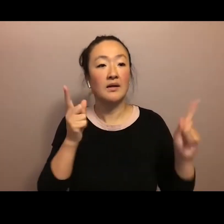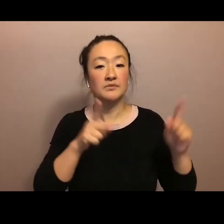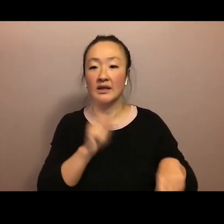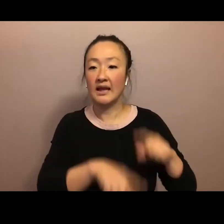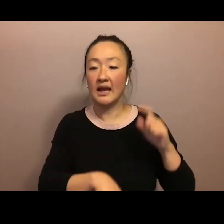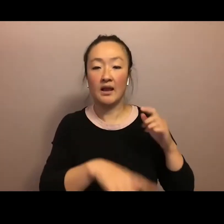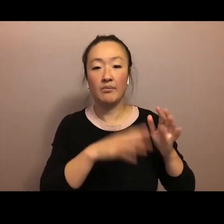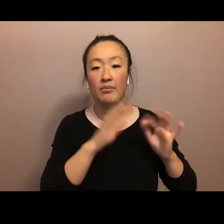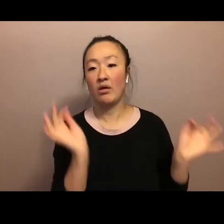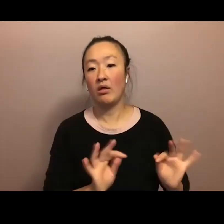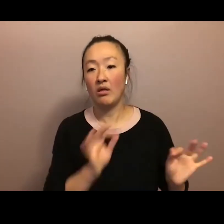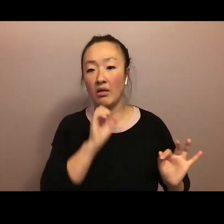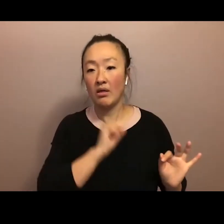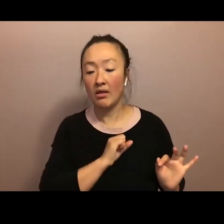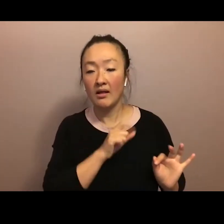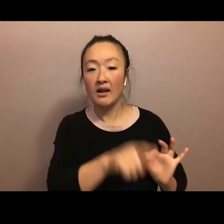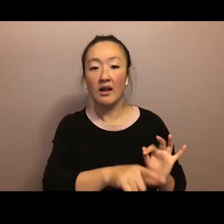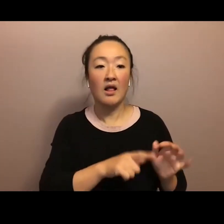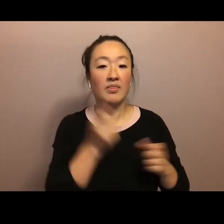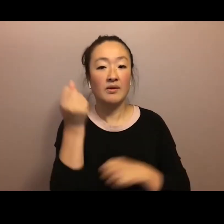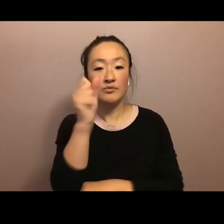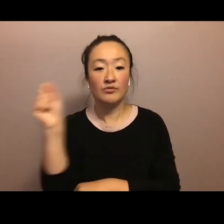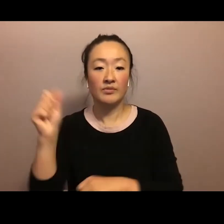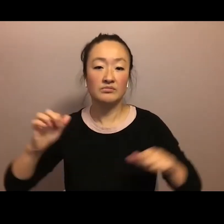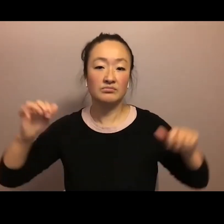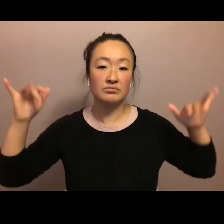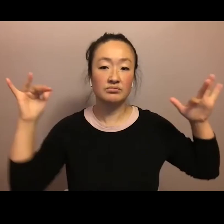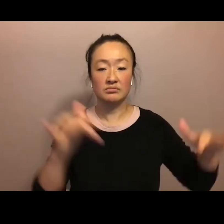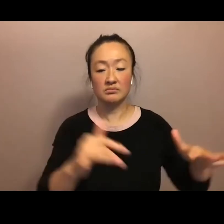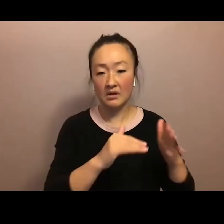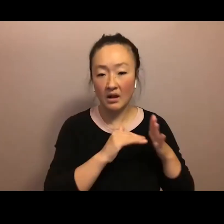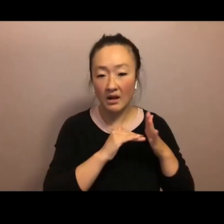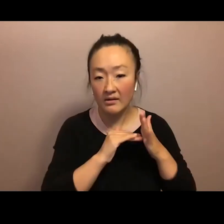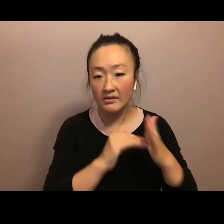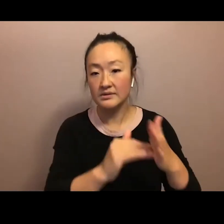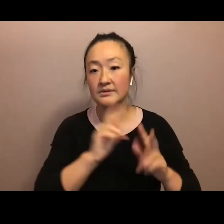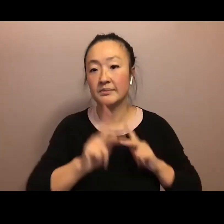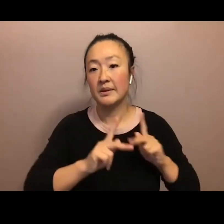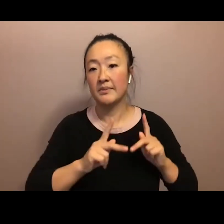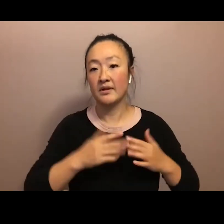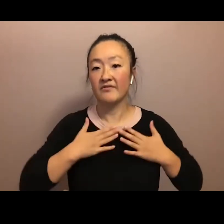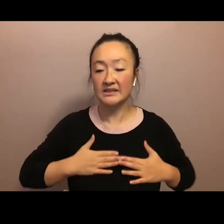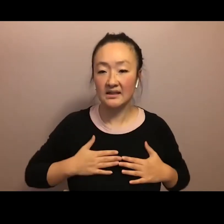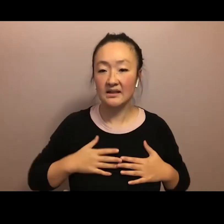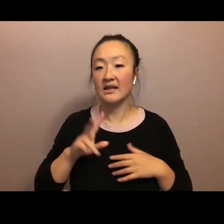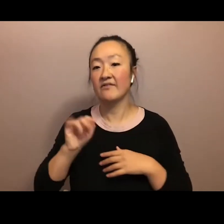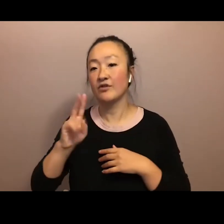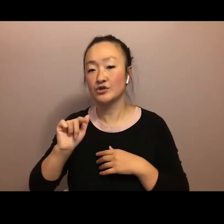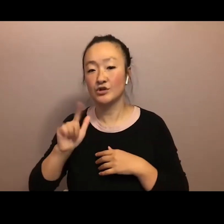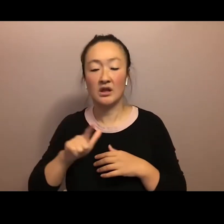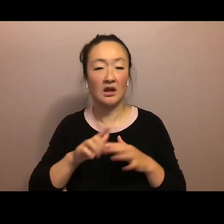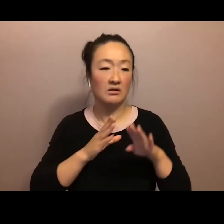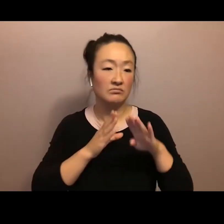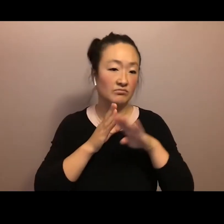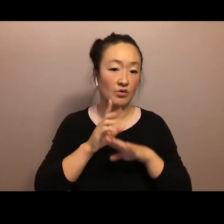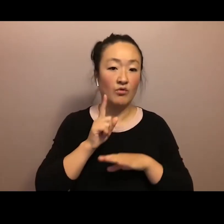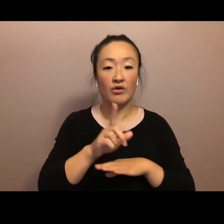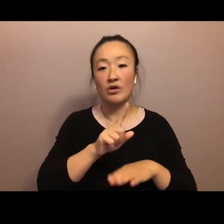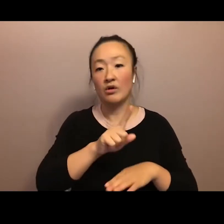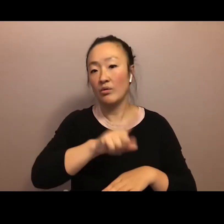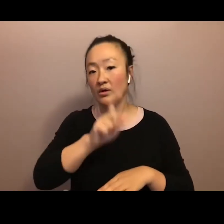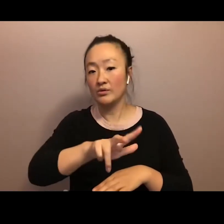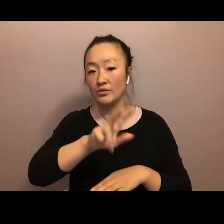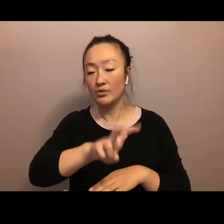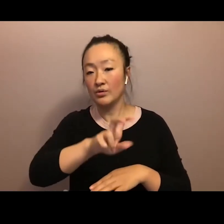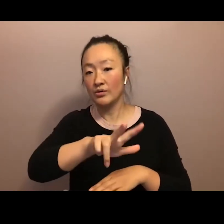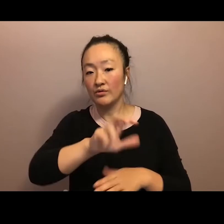months, our movement brought thousands of people to the mauna physically, and hundreds of thousands virtually. Most of these kia'i had never stood in the